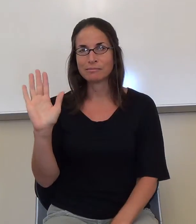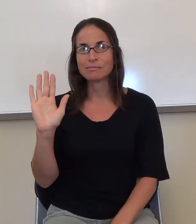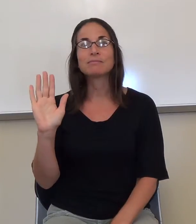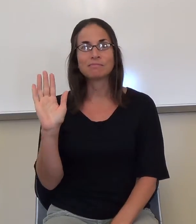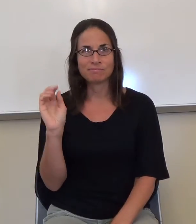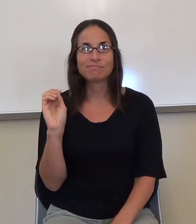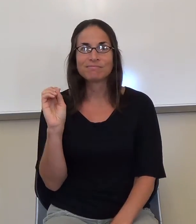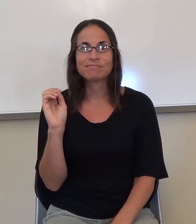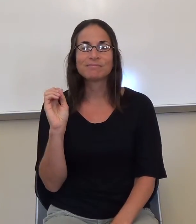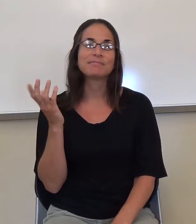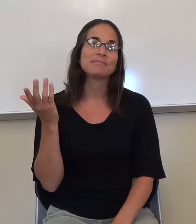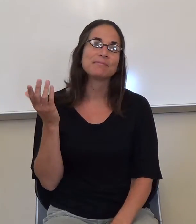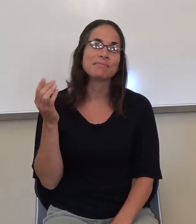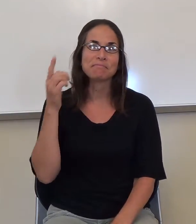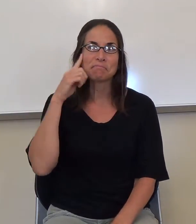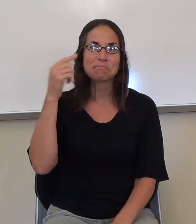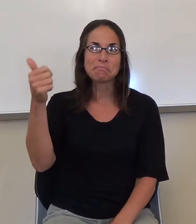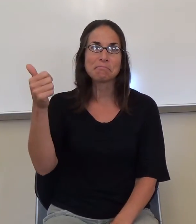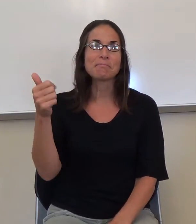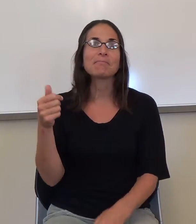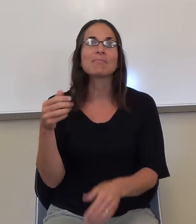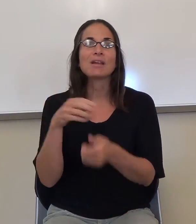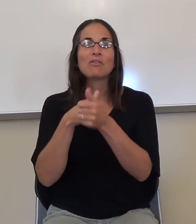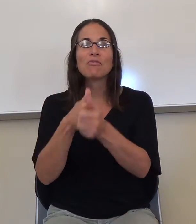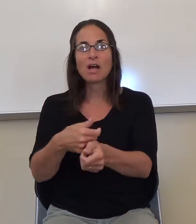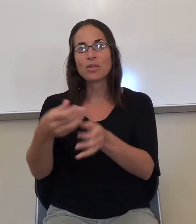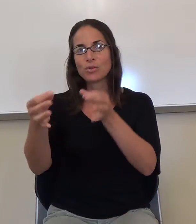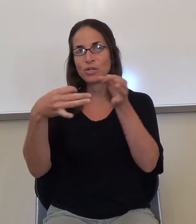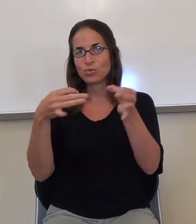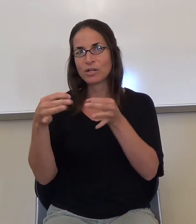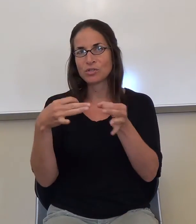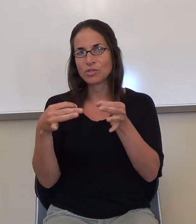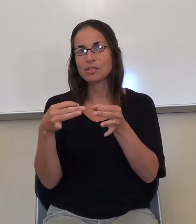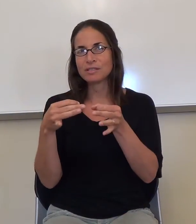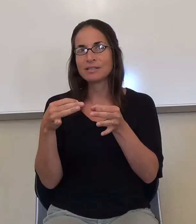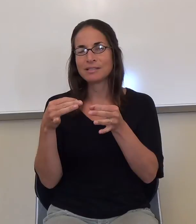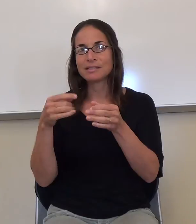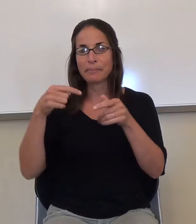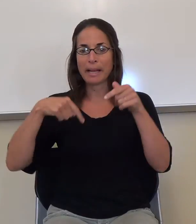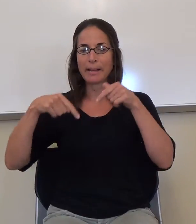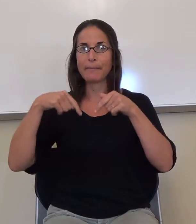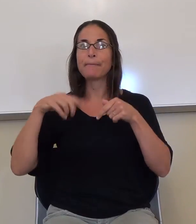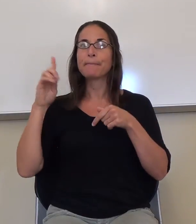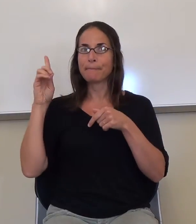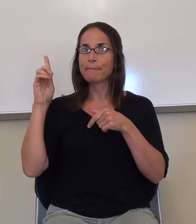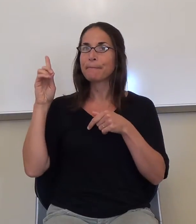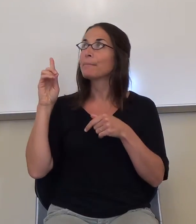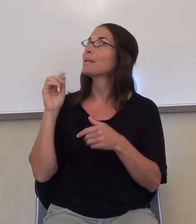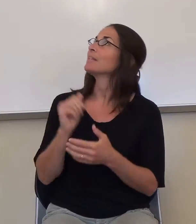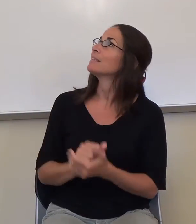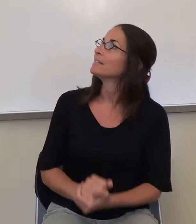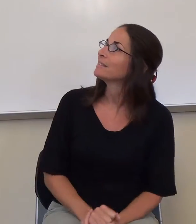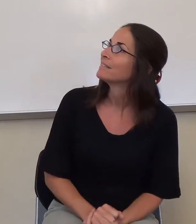what your directions tell you to do, again, back to the directions for homework, is,